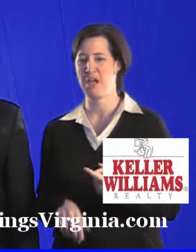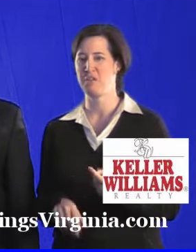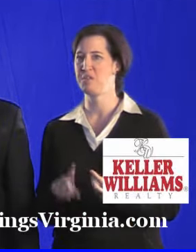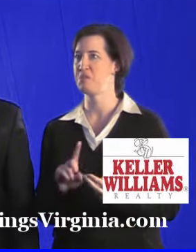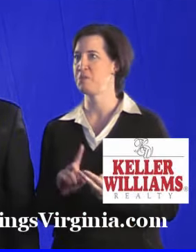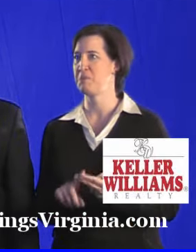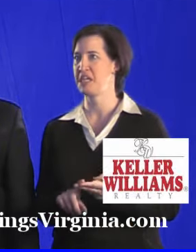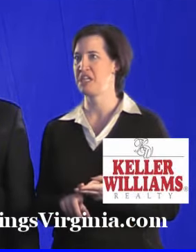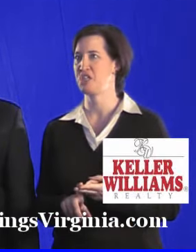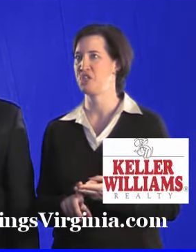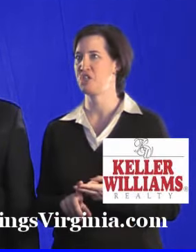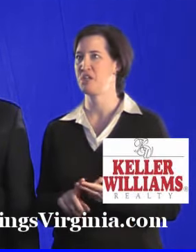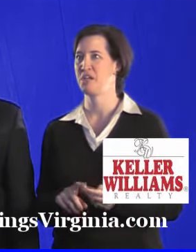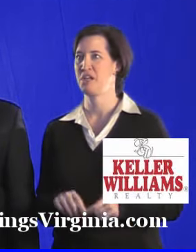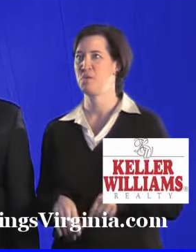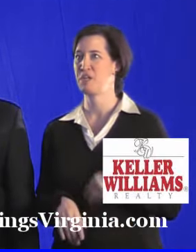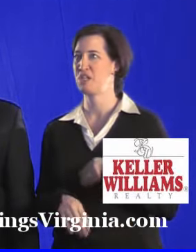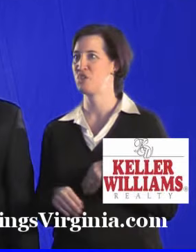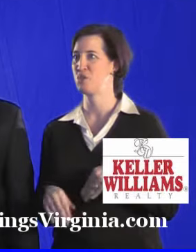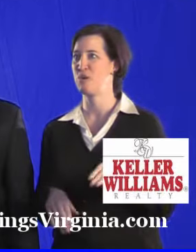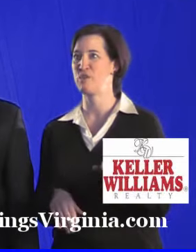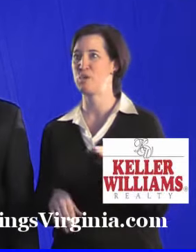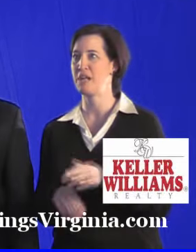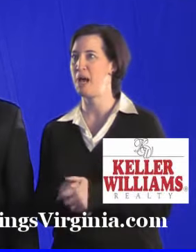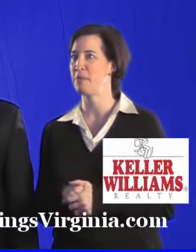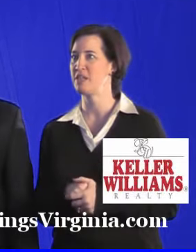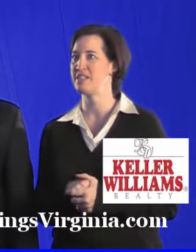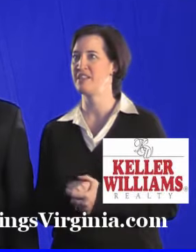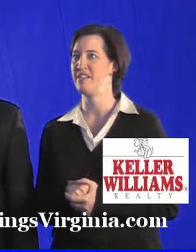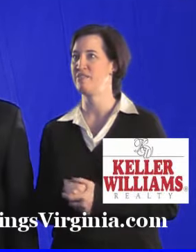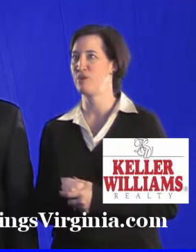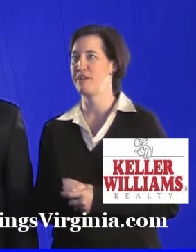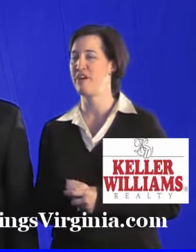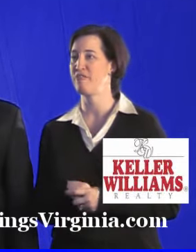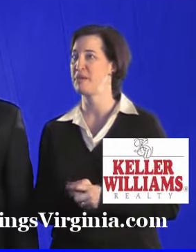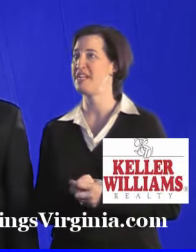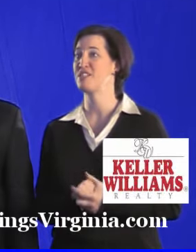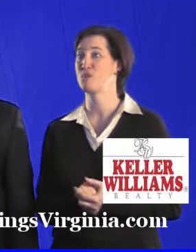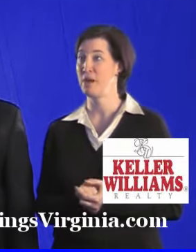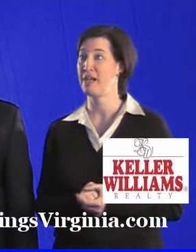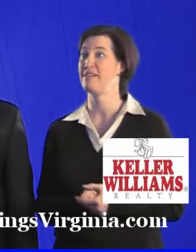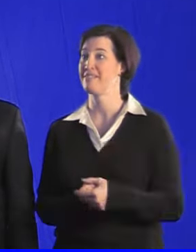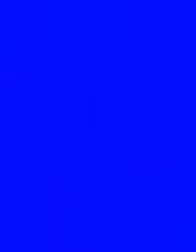close to the mountains, the beach. We can zoom over to Annapolis in 35 minutes. It's great.